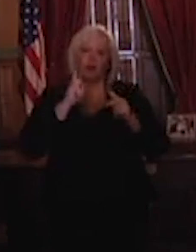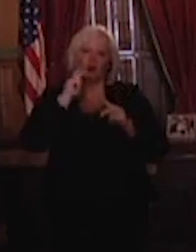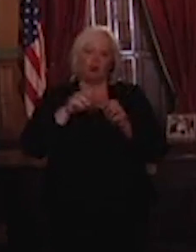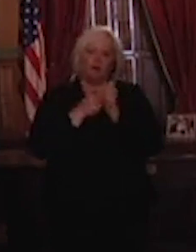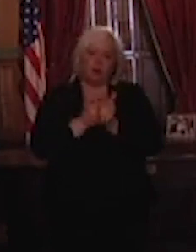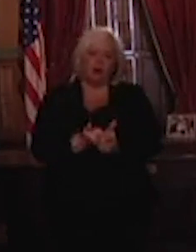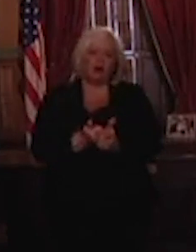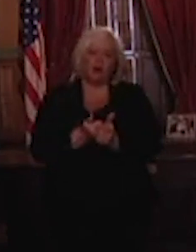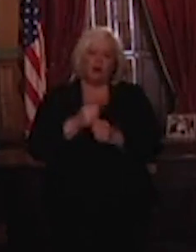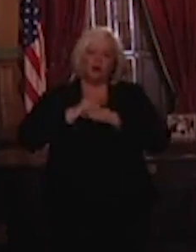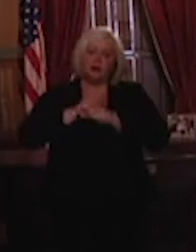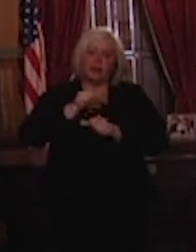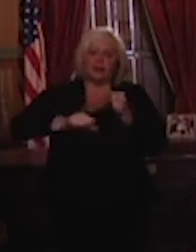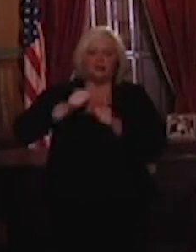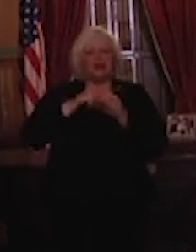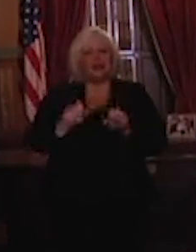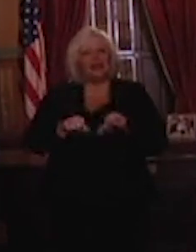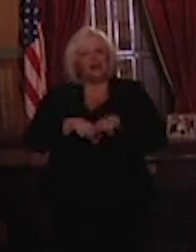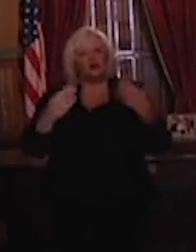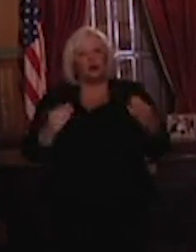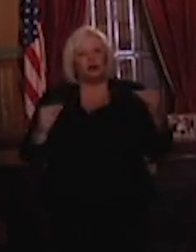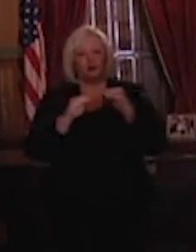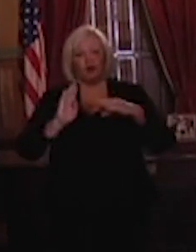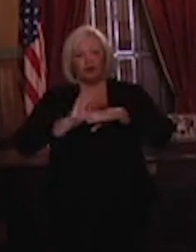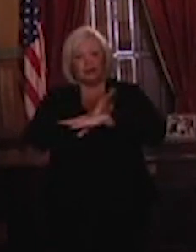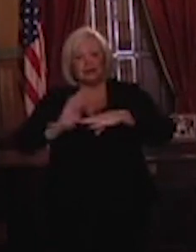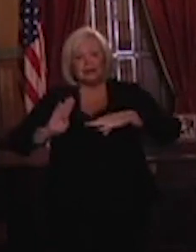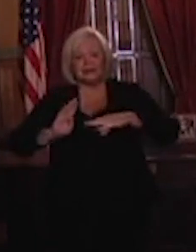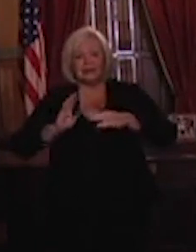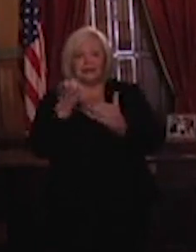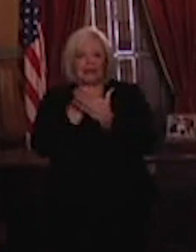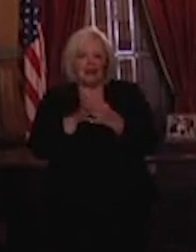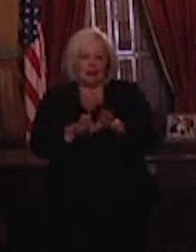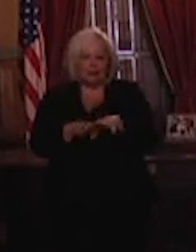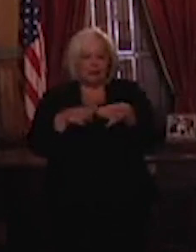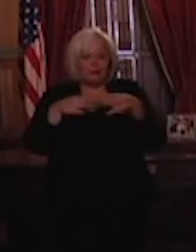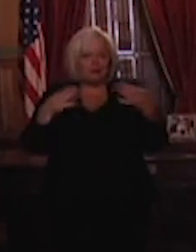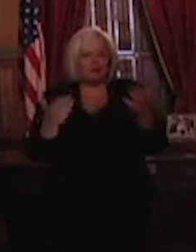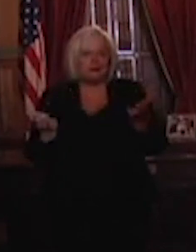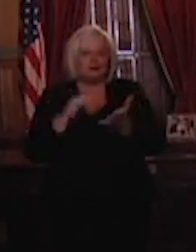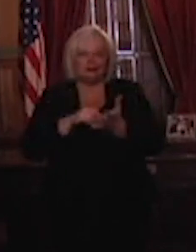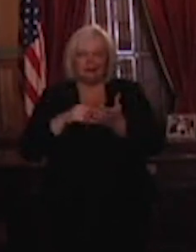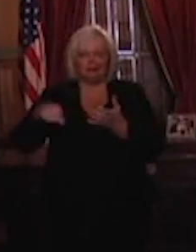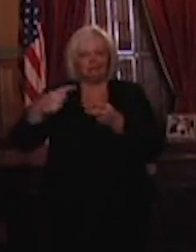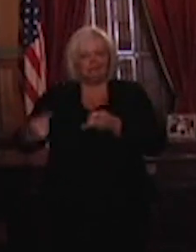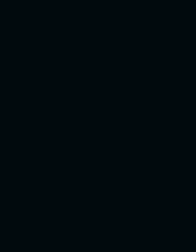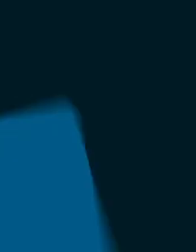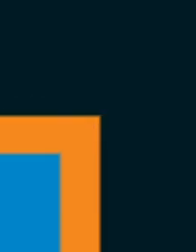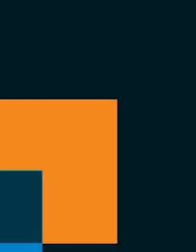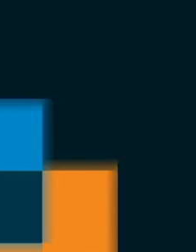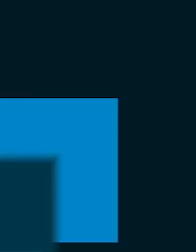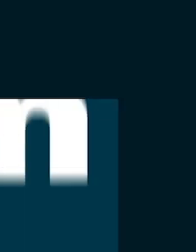tools so we can open up more of this parts of our economy that has been that has been struggling. back.